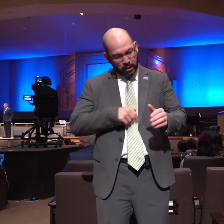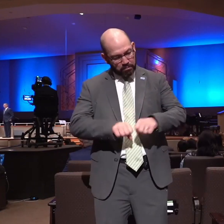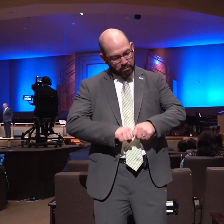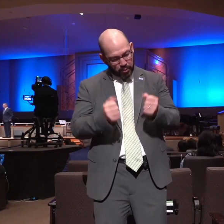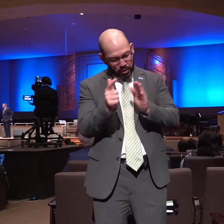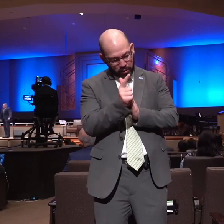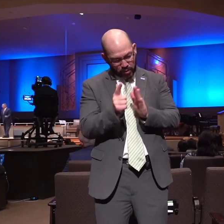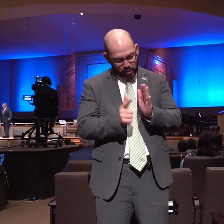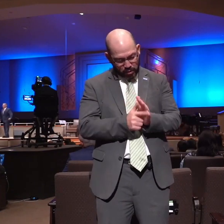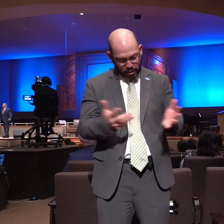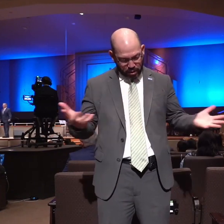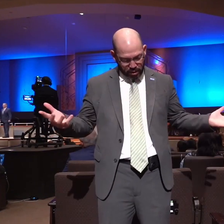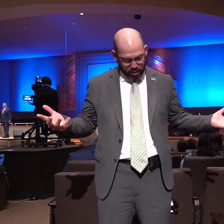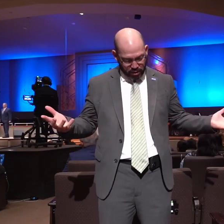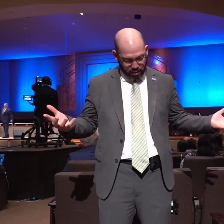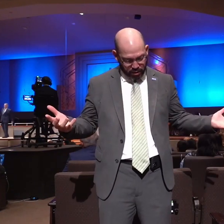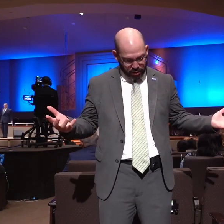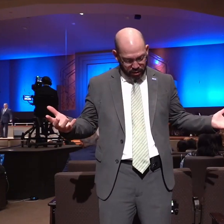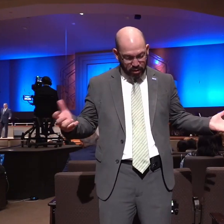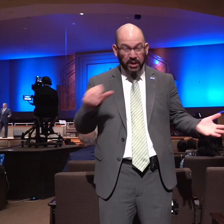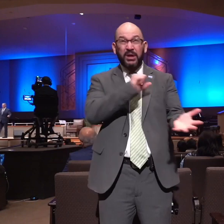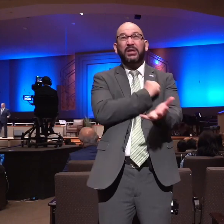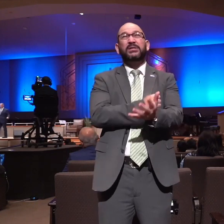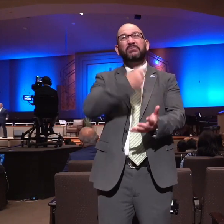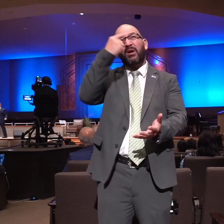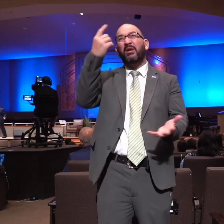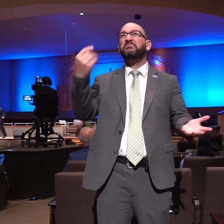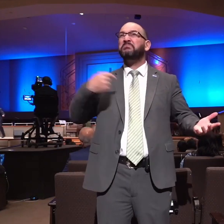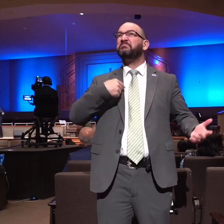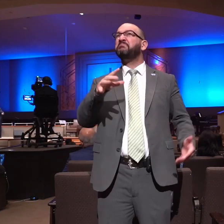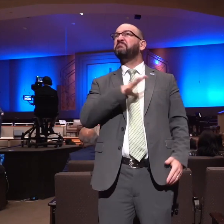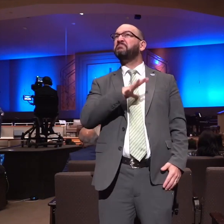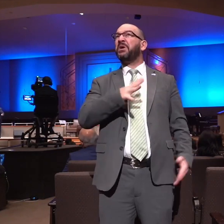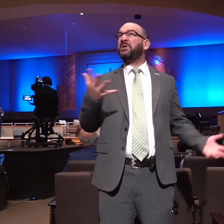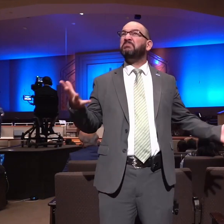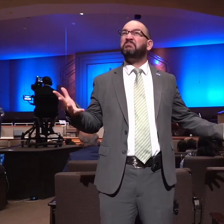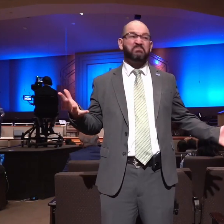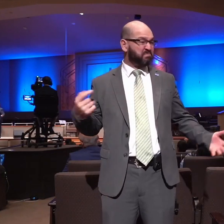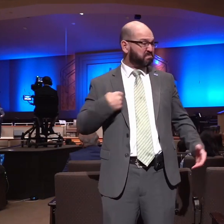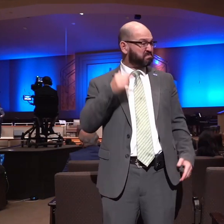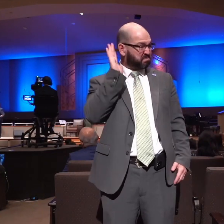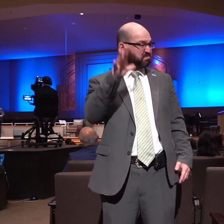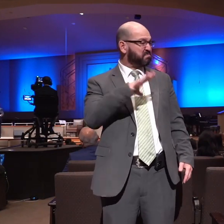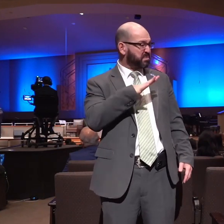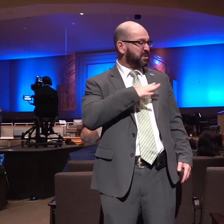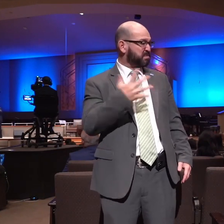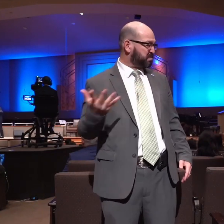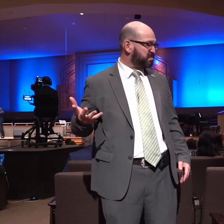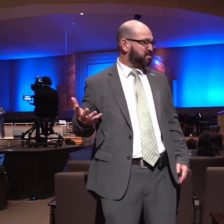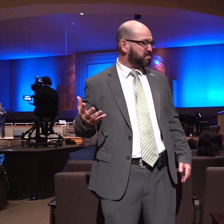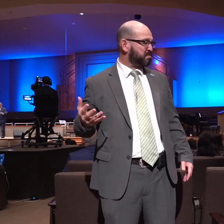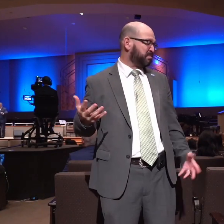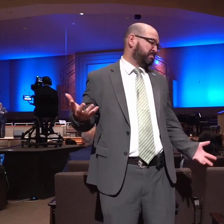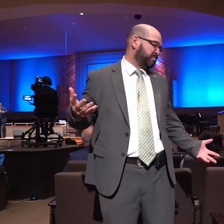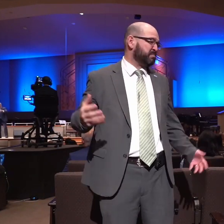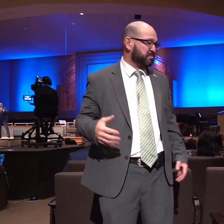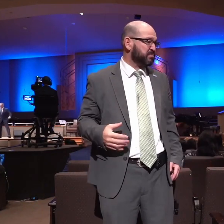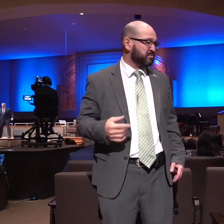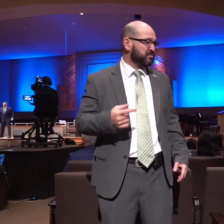and samson thought i'll be okay i can handle this i mean i've i've rent a lion in